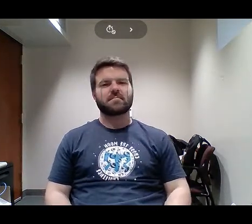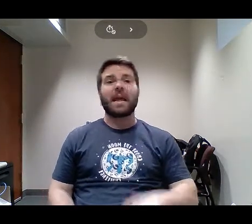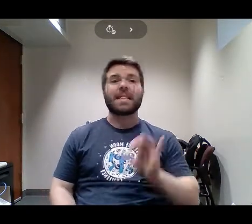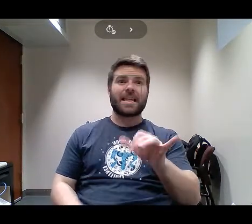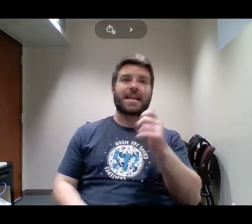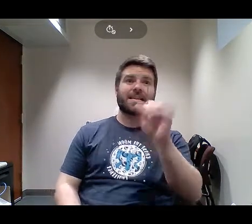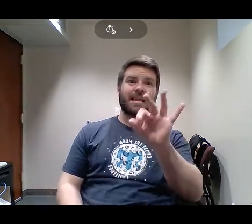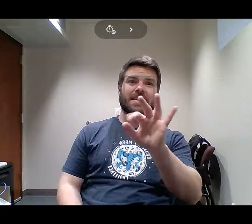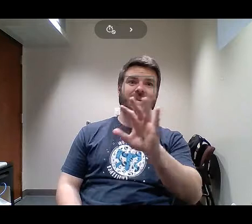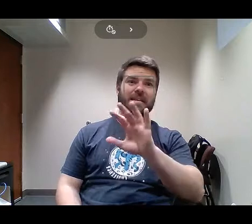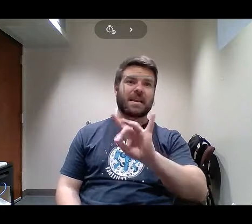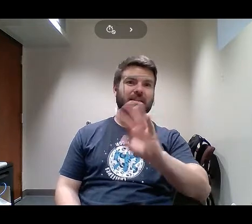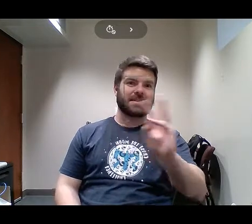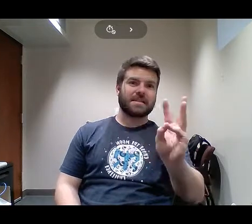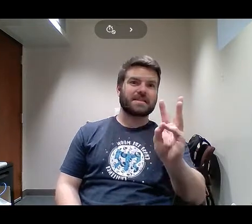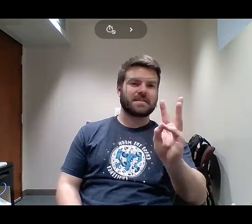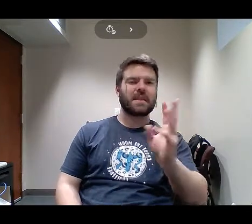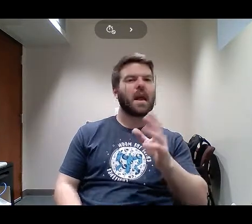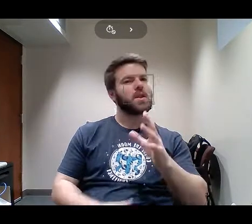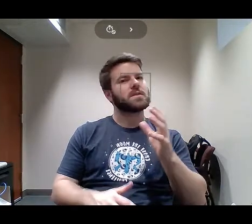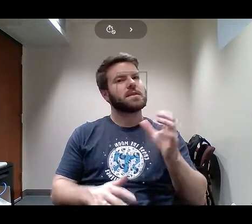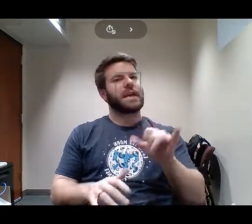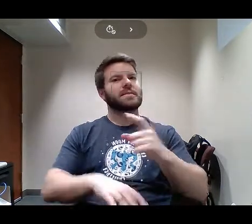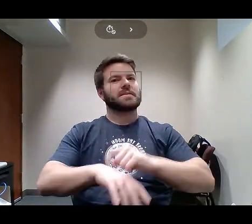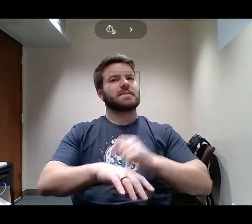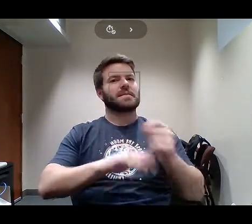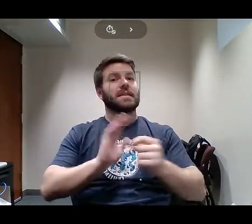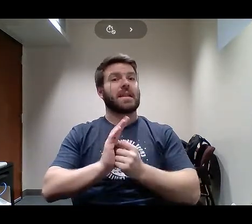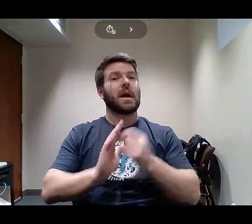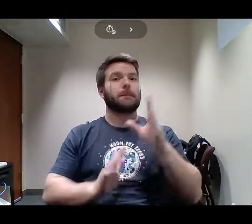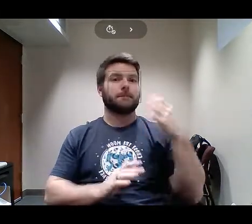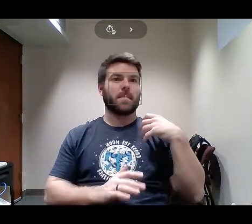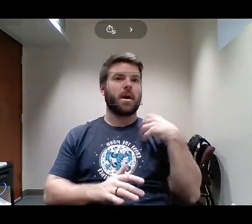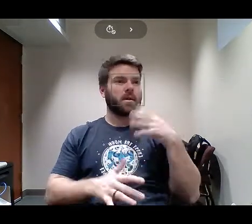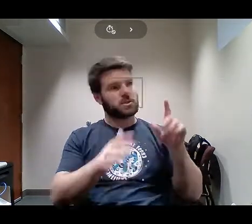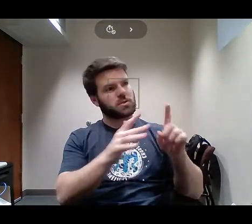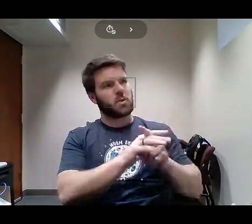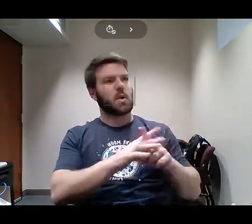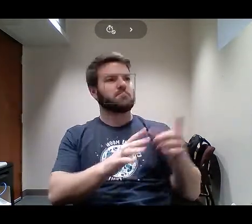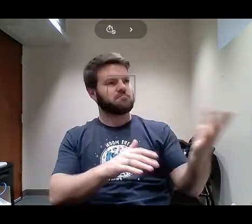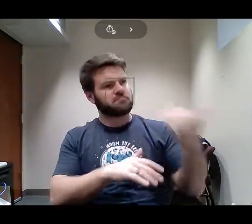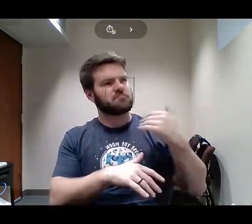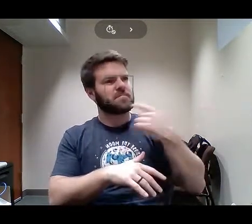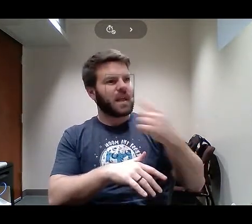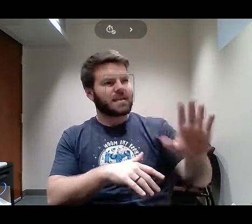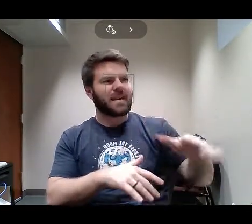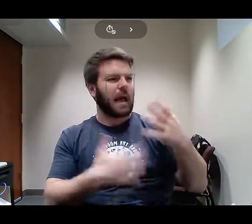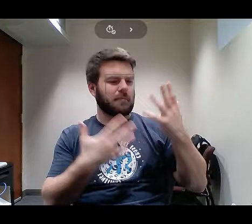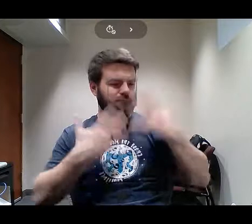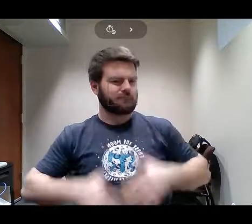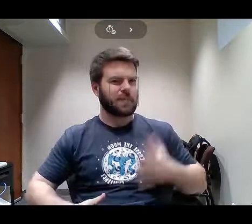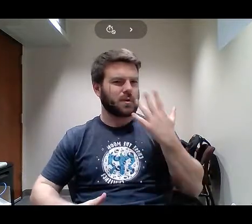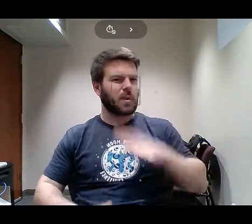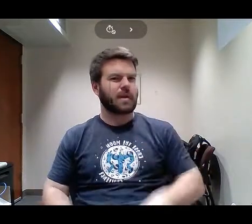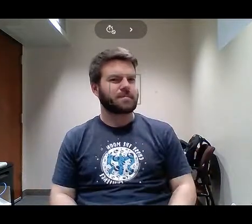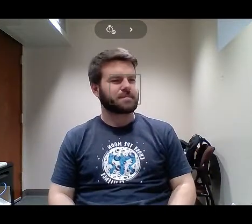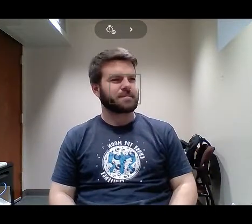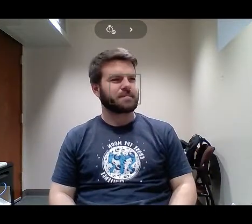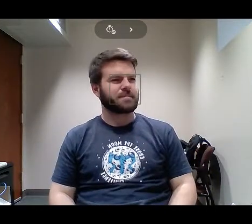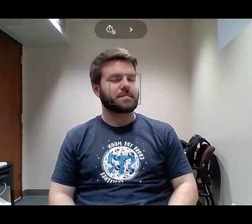would be called lawsuit. But, back then, they could just say, I don't like the way you look. Which